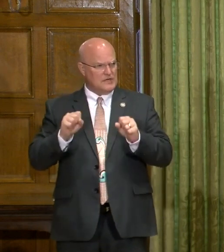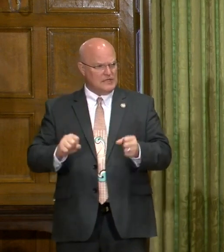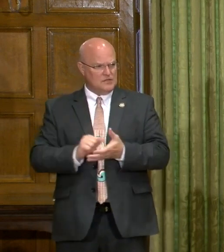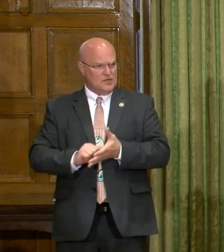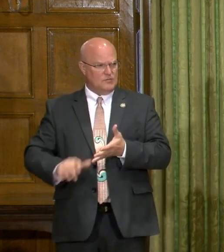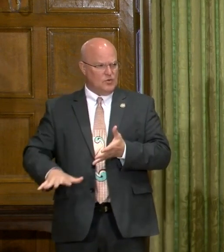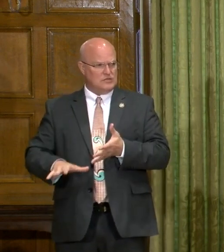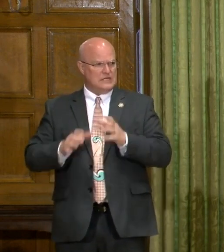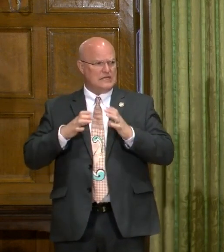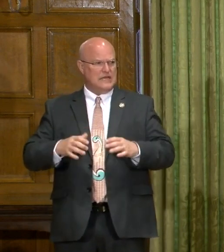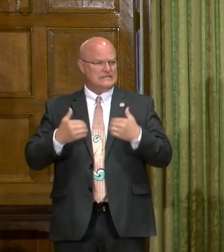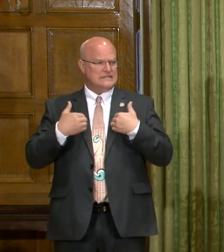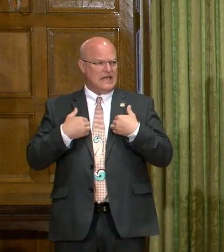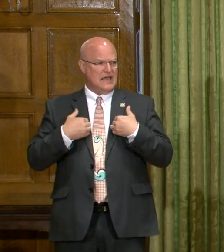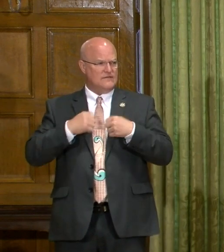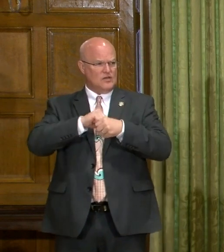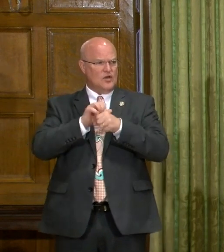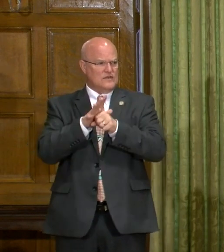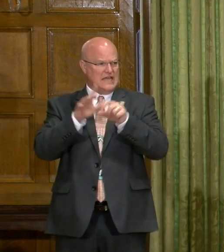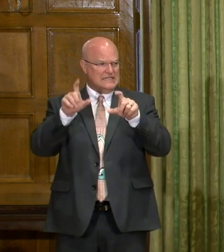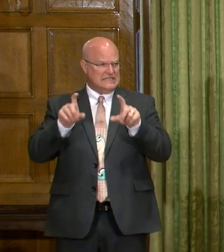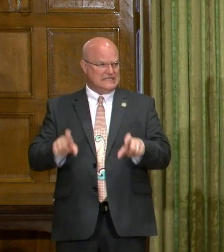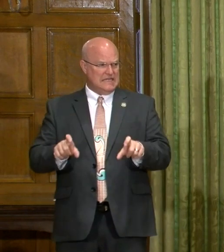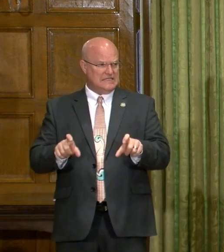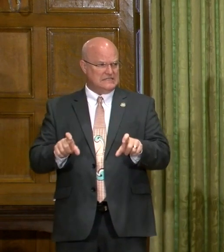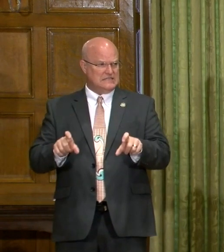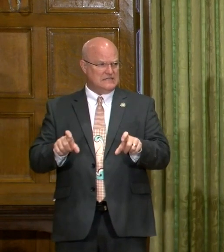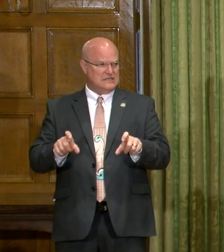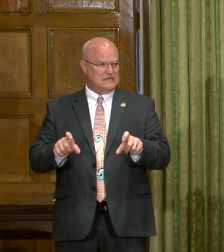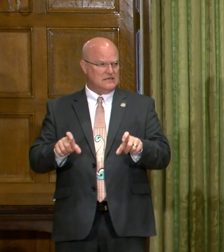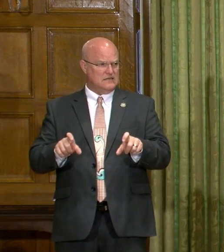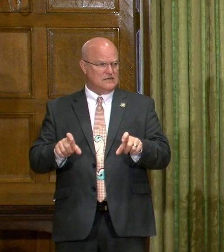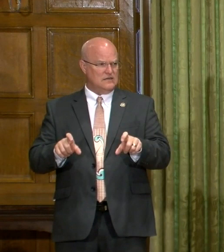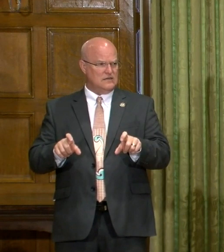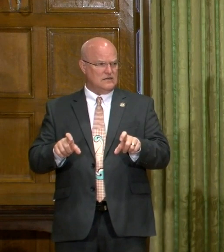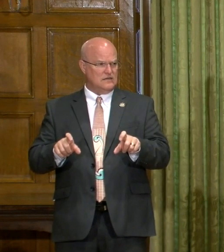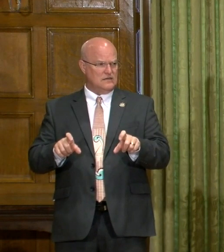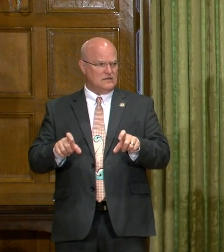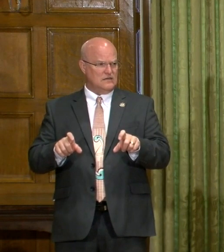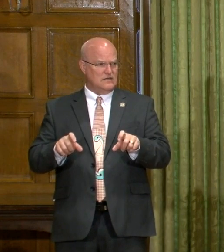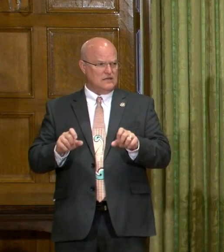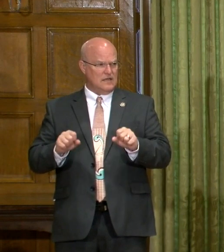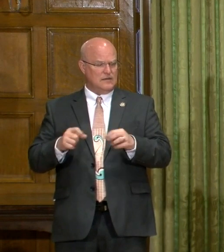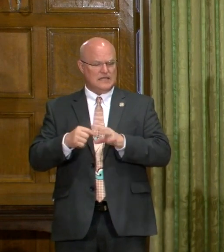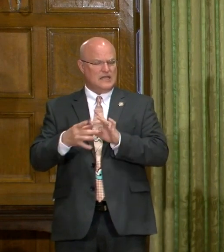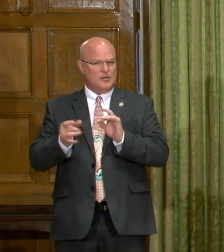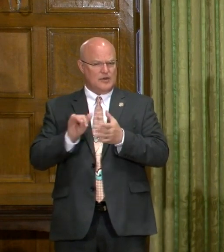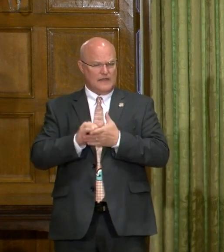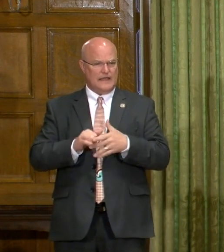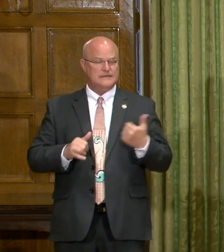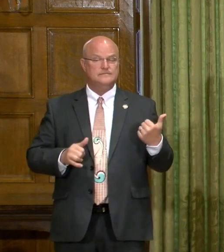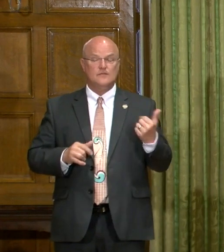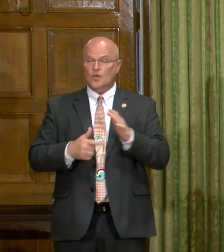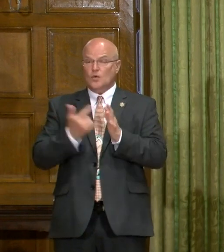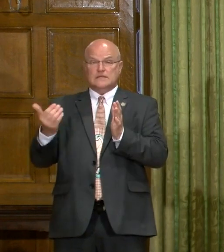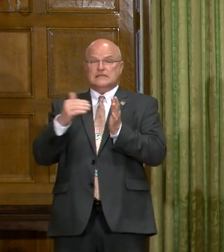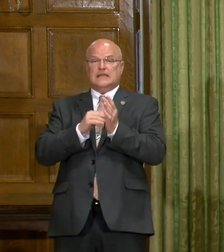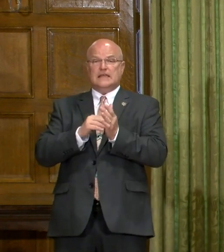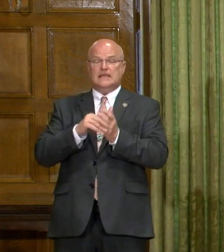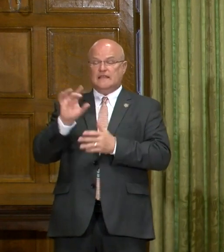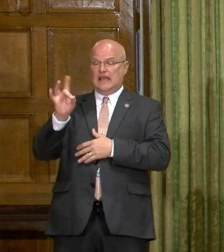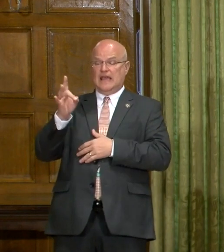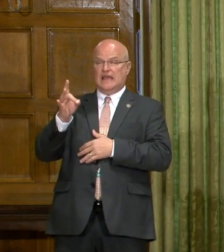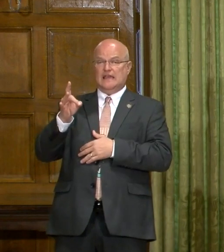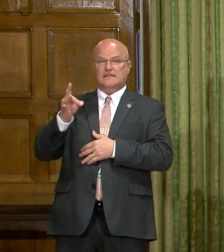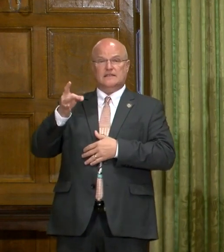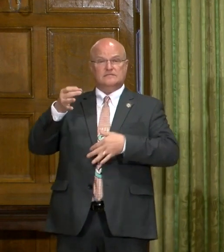abortion clients to have COVID-19 tests that were able to get them? Can you comment on that? Well, once again, the Eighth